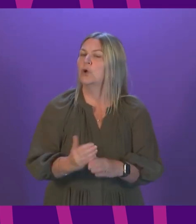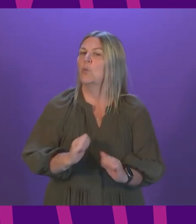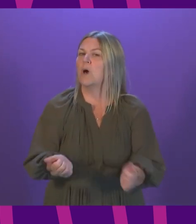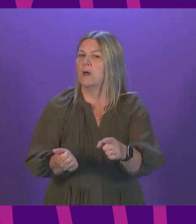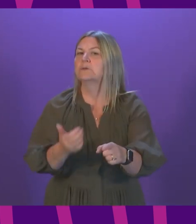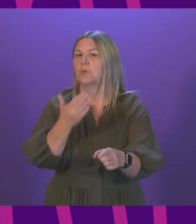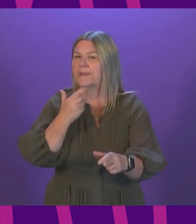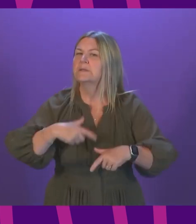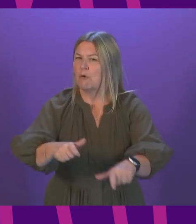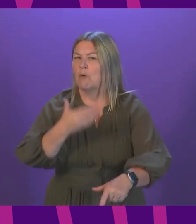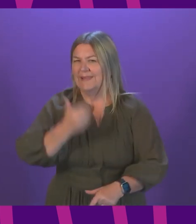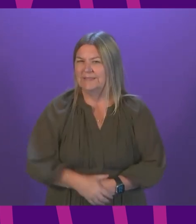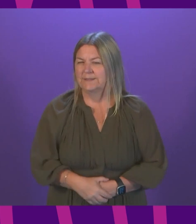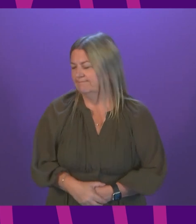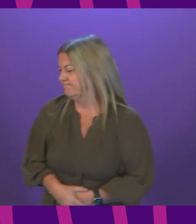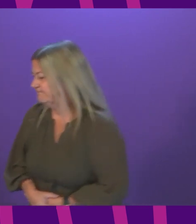even further. Thank you.